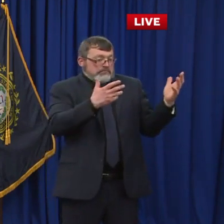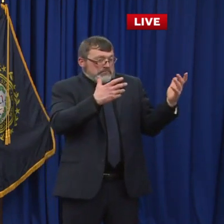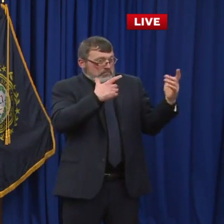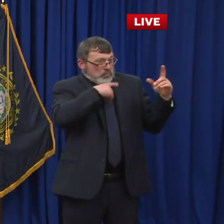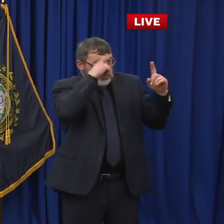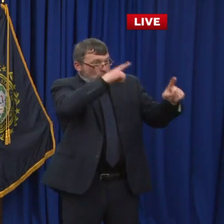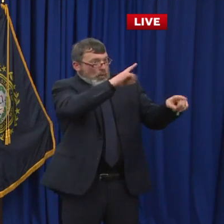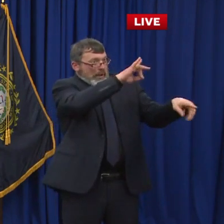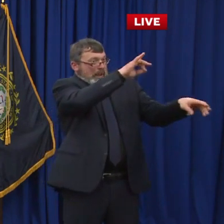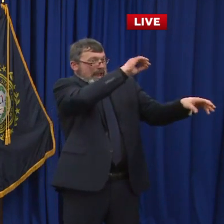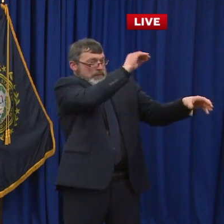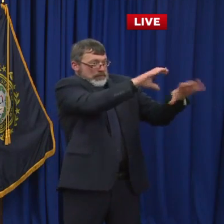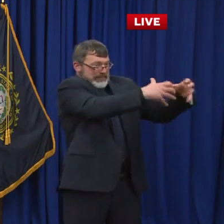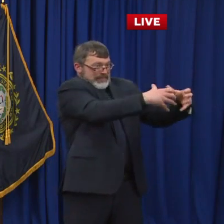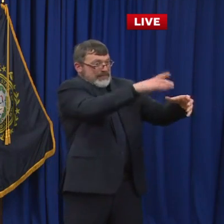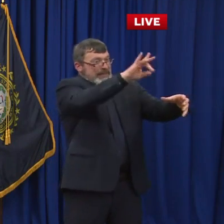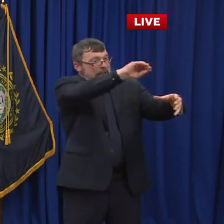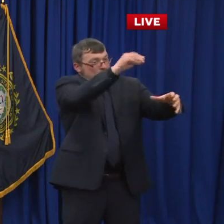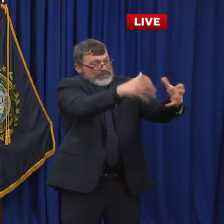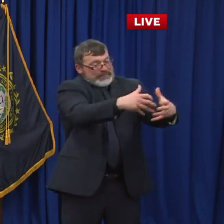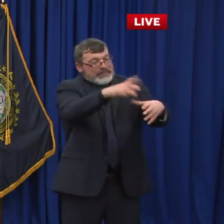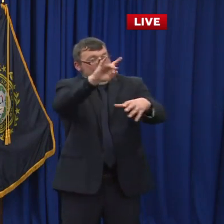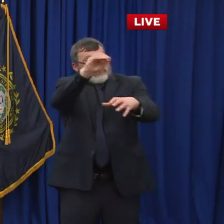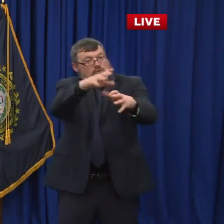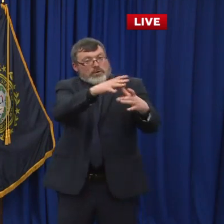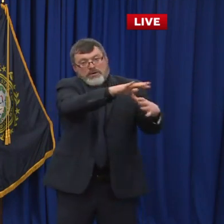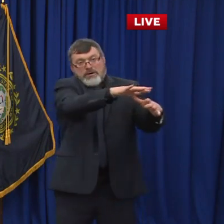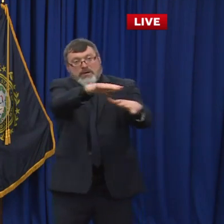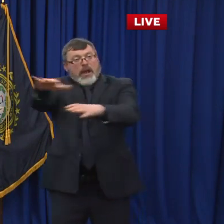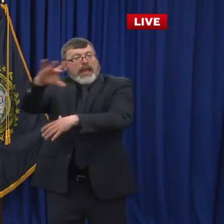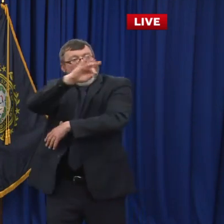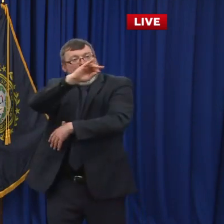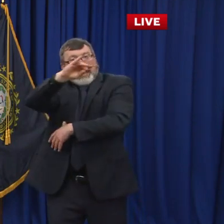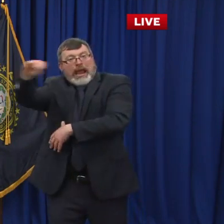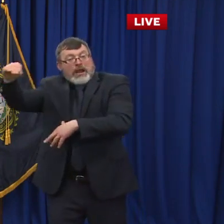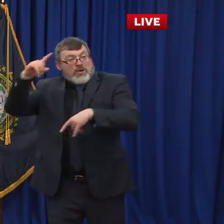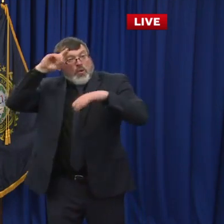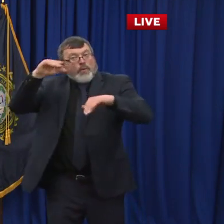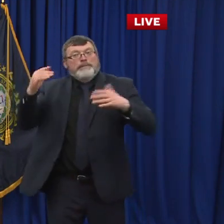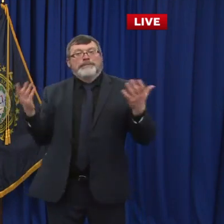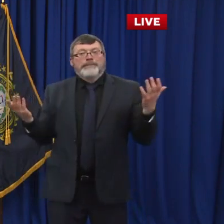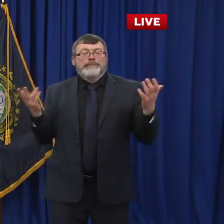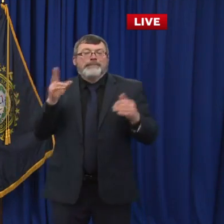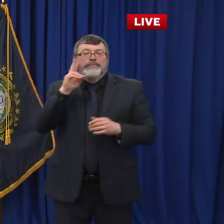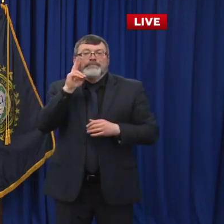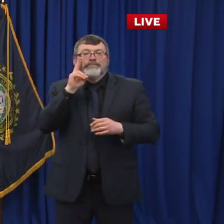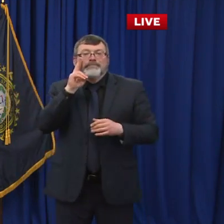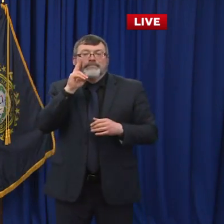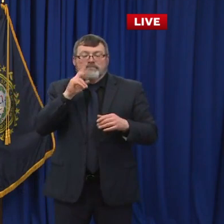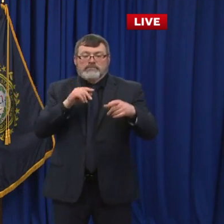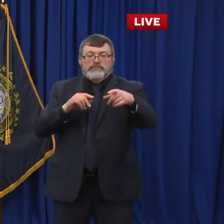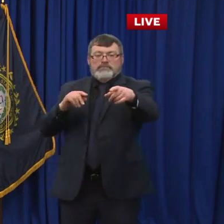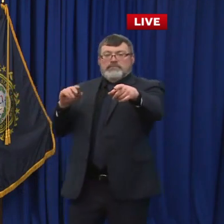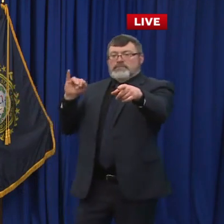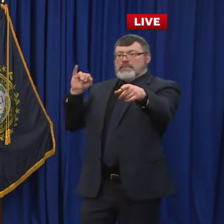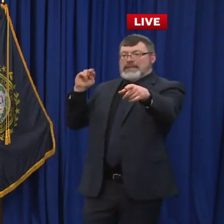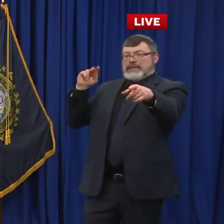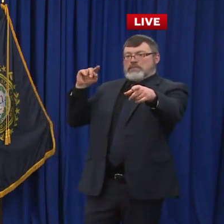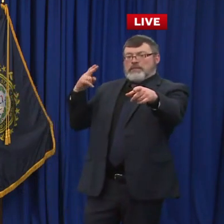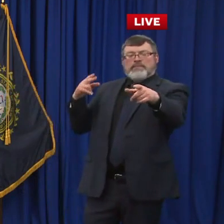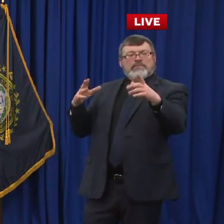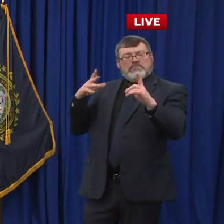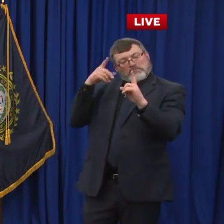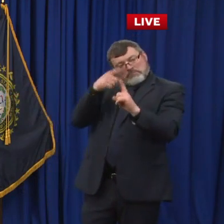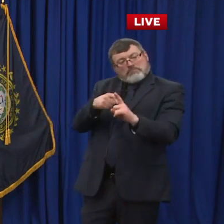an appointment and you get a better appointment, do you have to call and cancel it? Or does it automatic? Is the system automatically